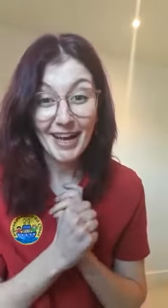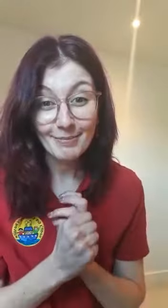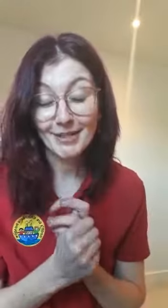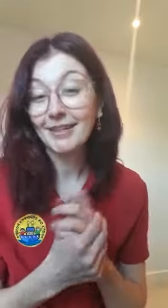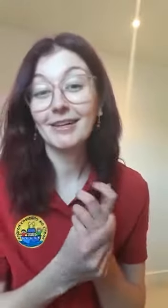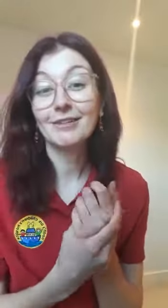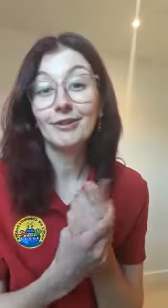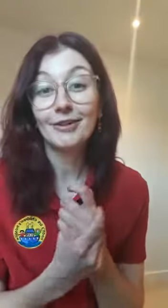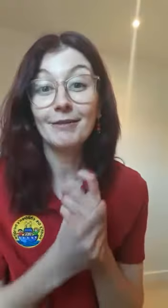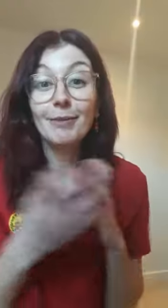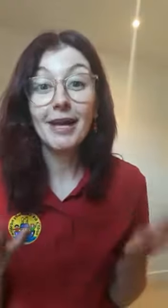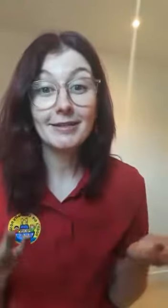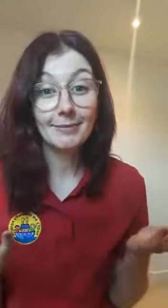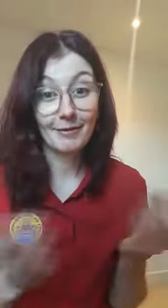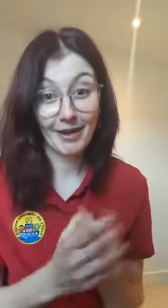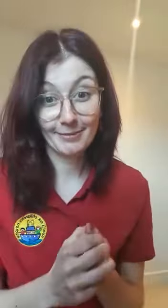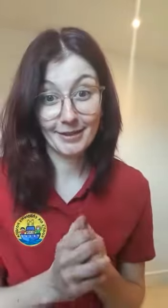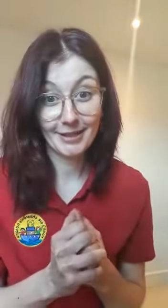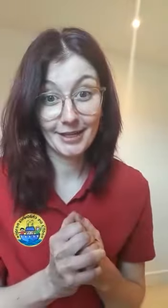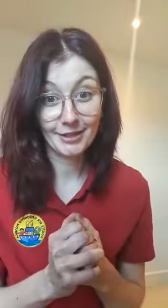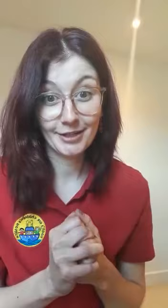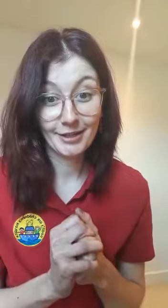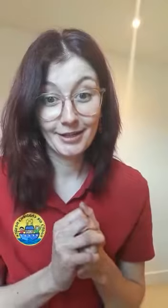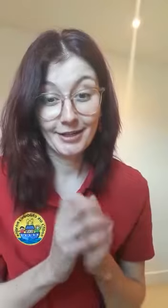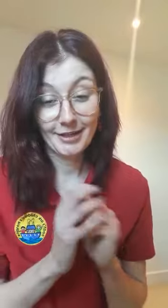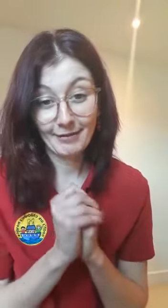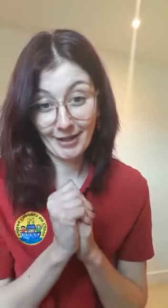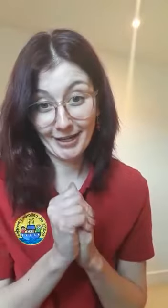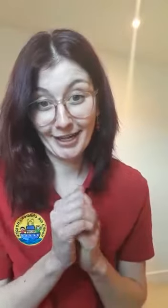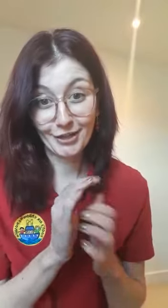hand massage. Or give someone else a bit of a hand massage. And have that connection.